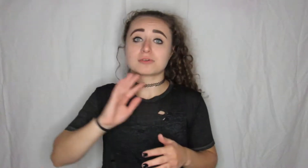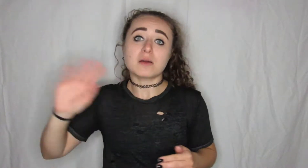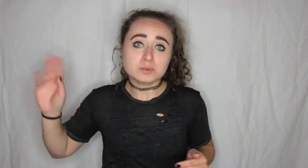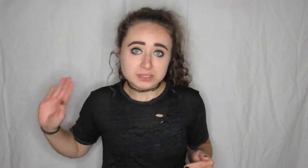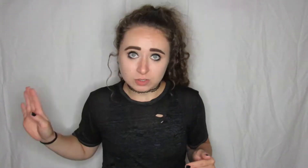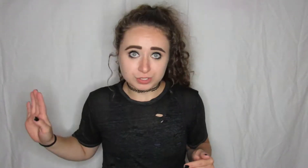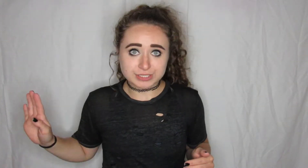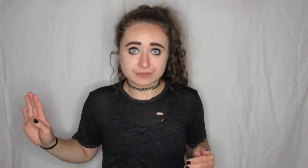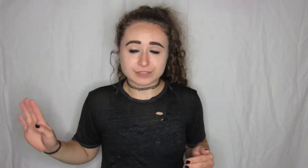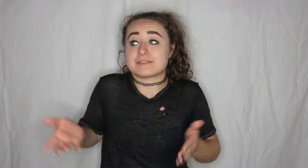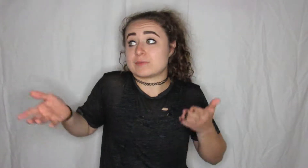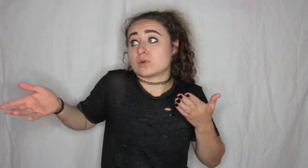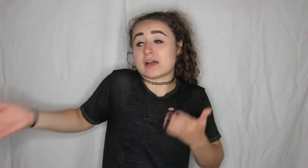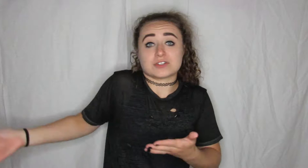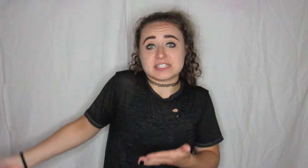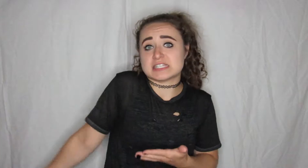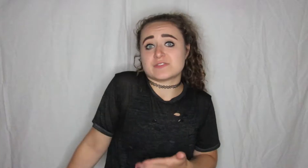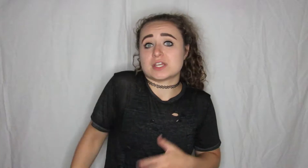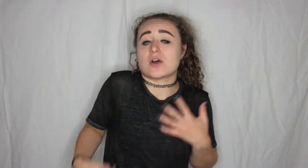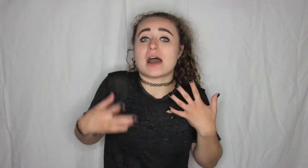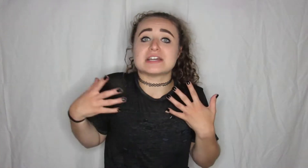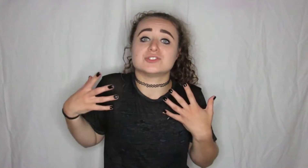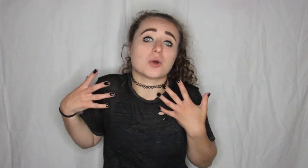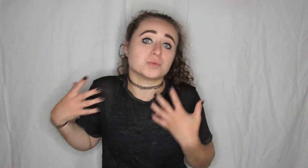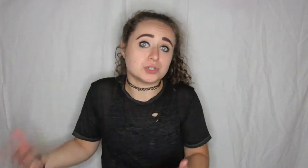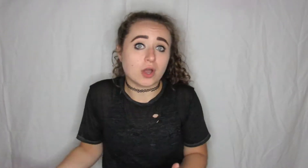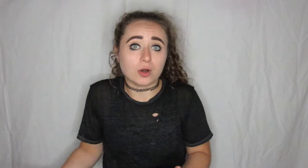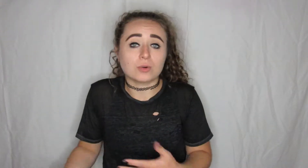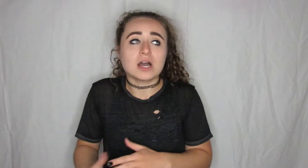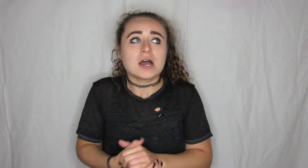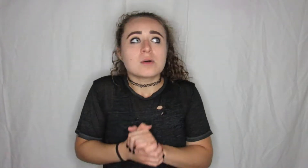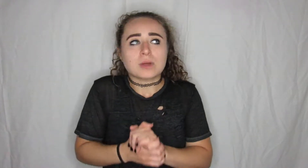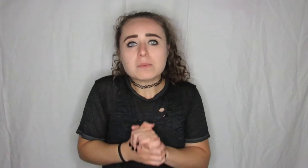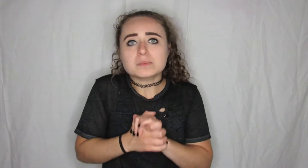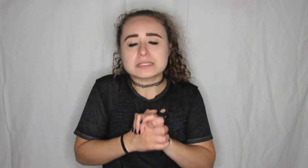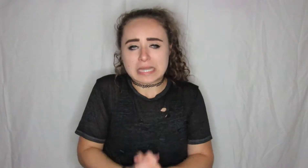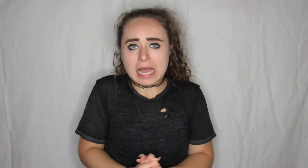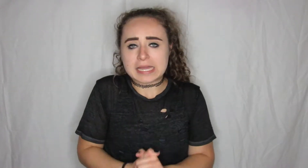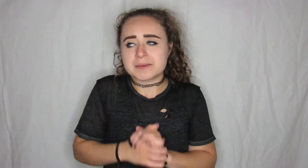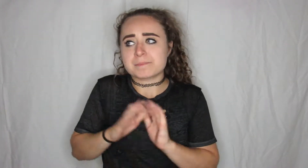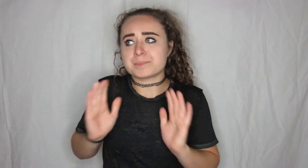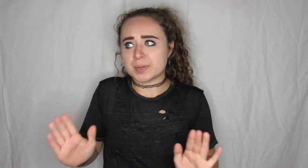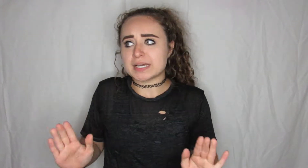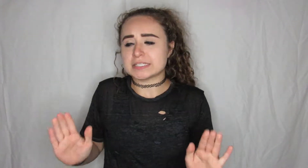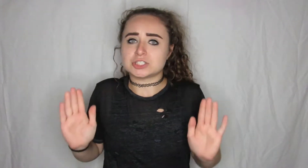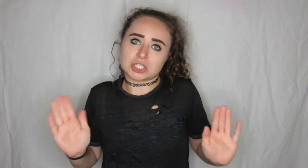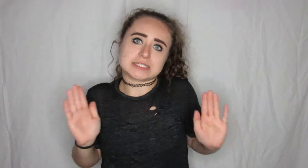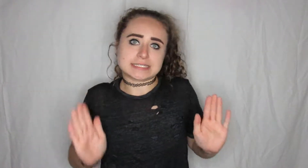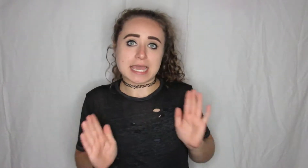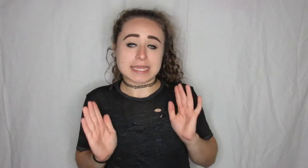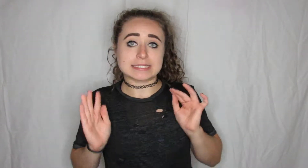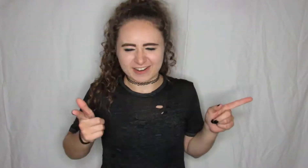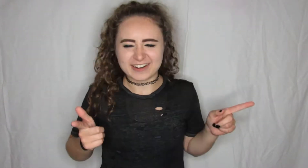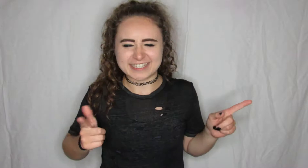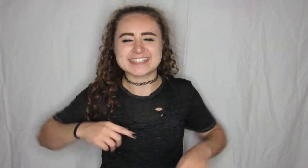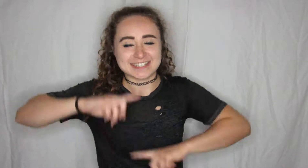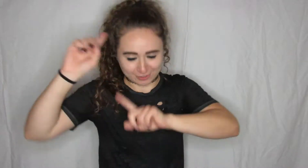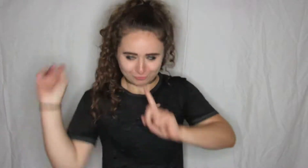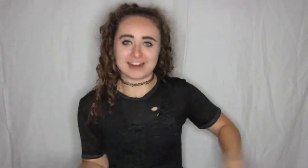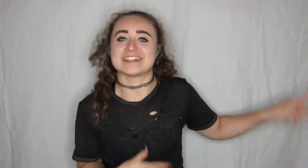probably totally different if he will ever see this video I don't know probably not but just in case all right let's get right